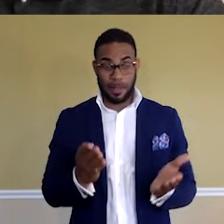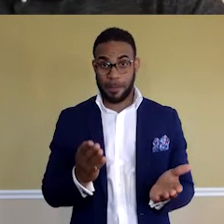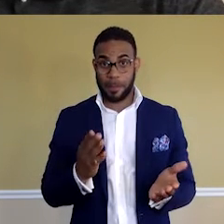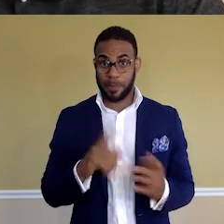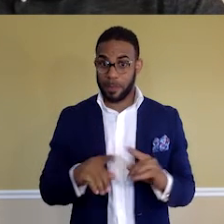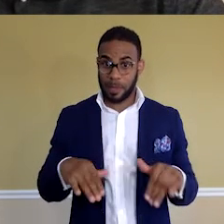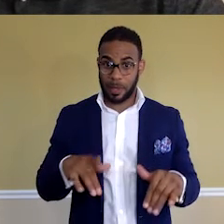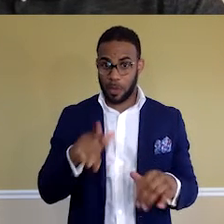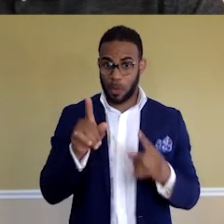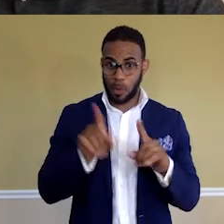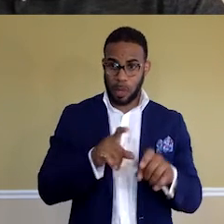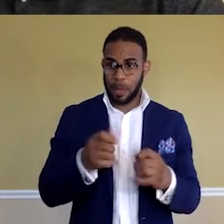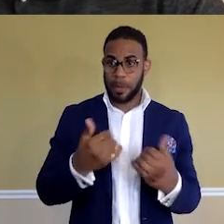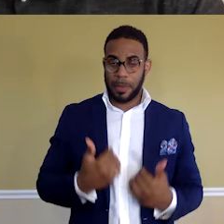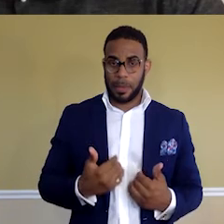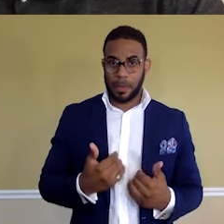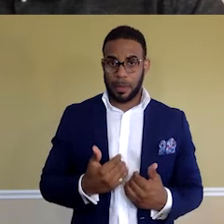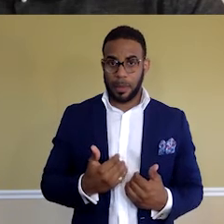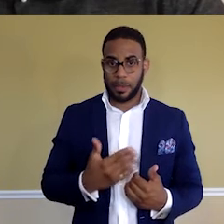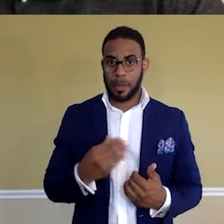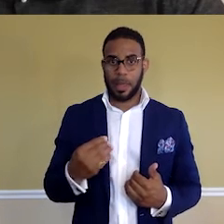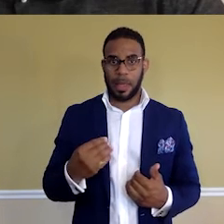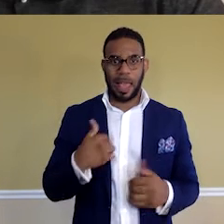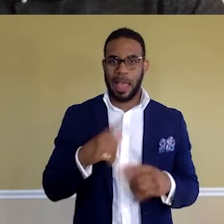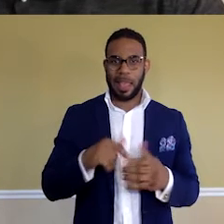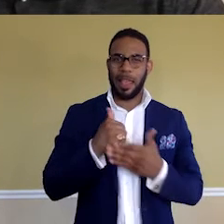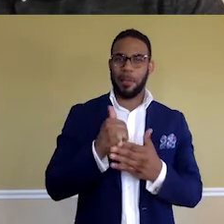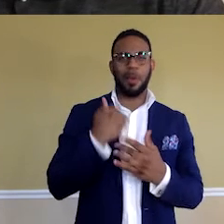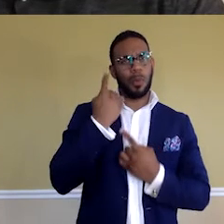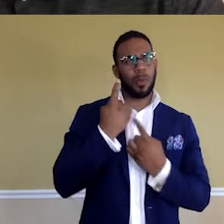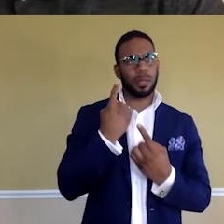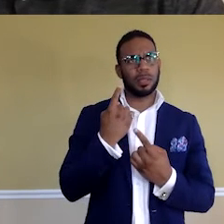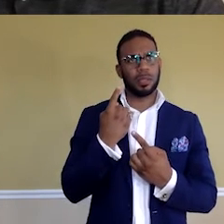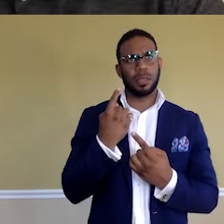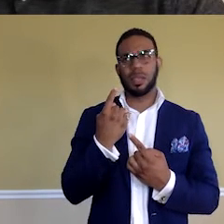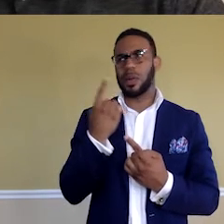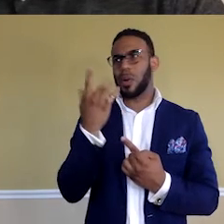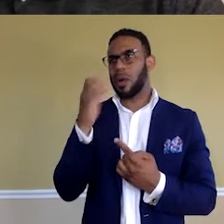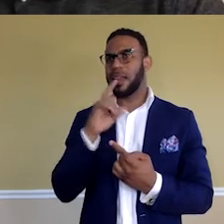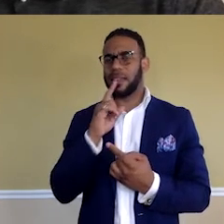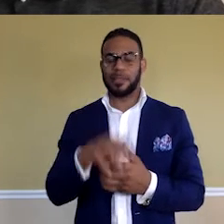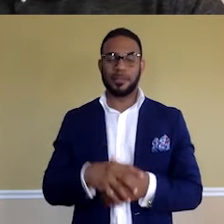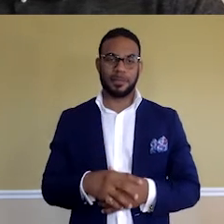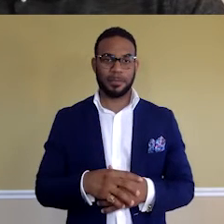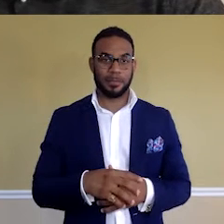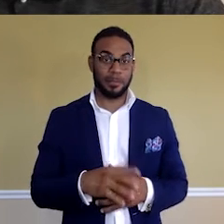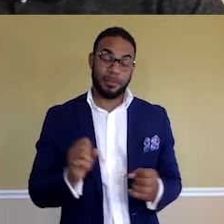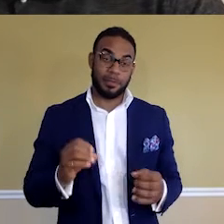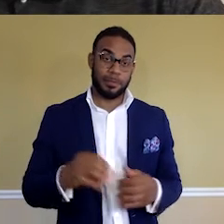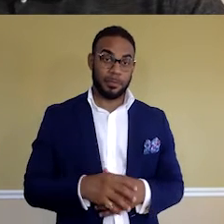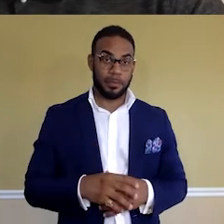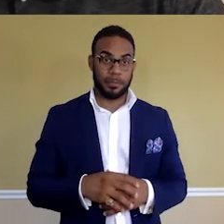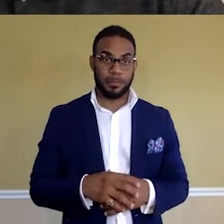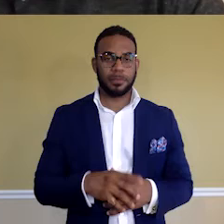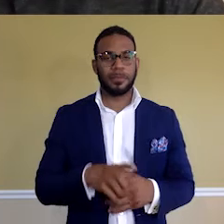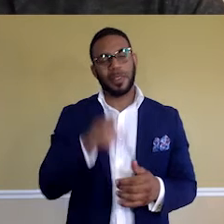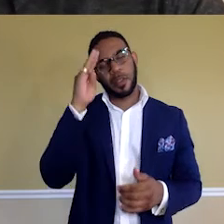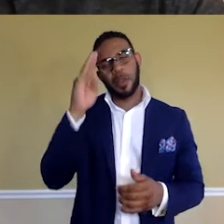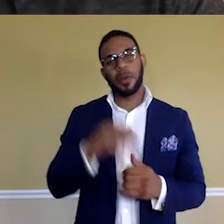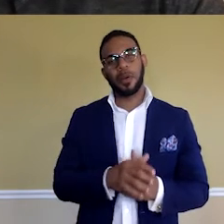yet you're questioning me and I can't help but wonder why that is. So, but, you know, I have